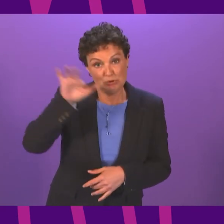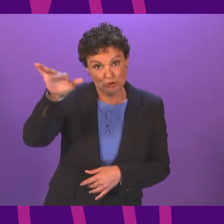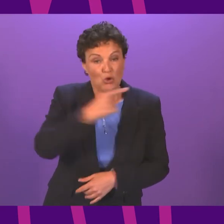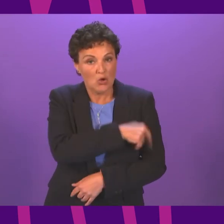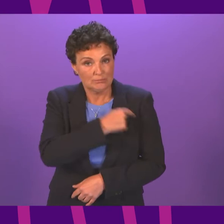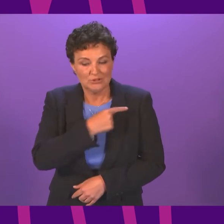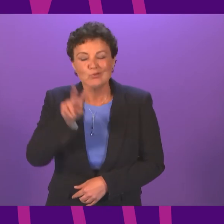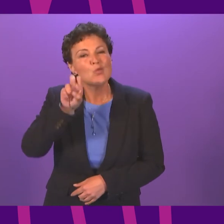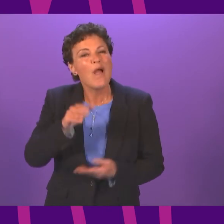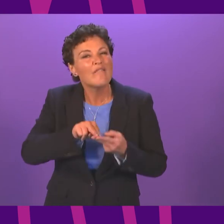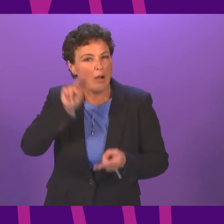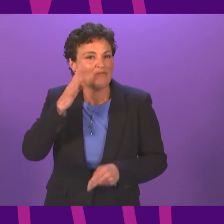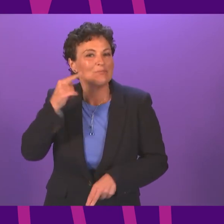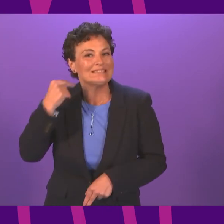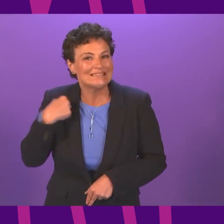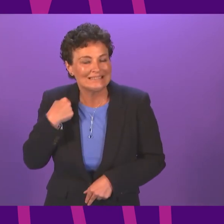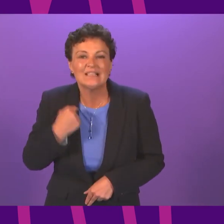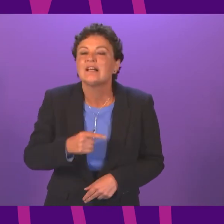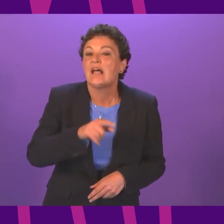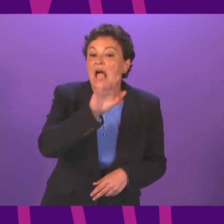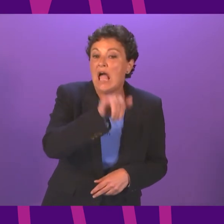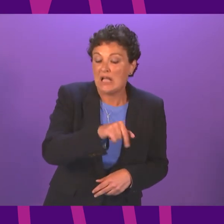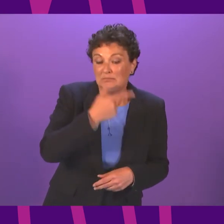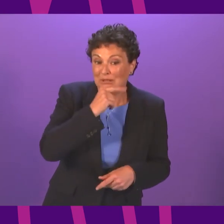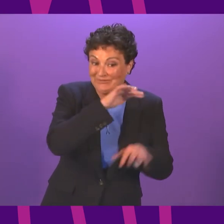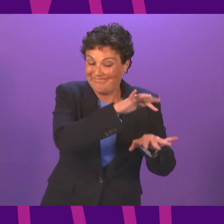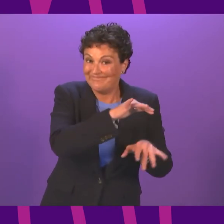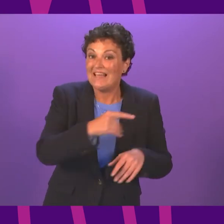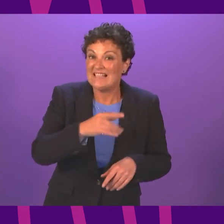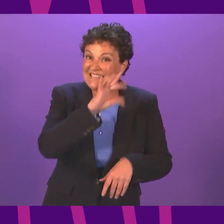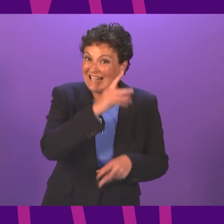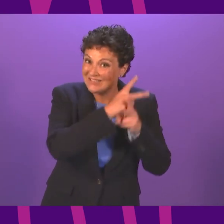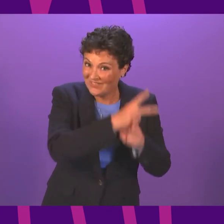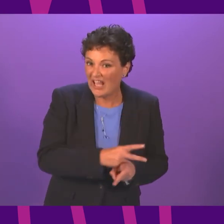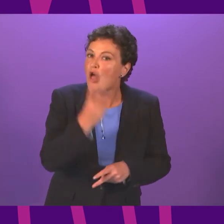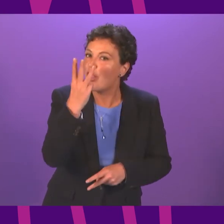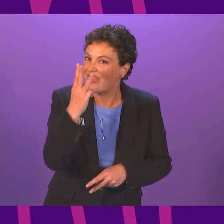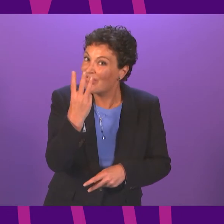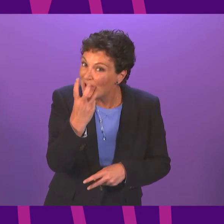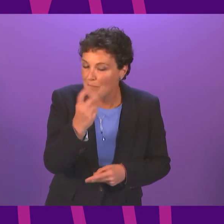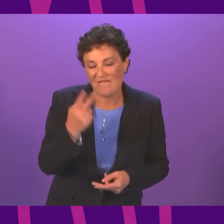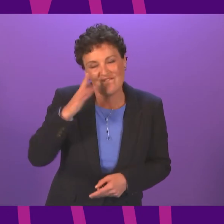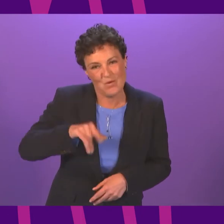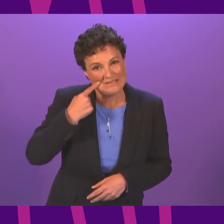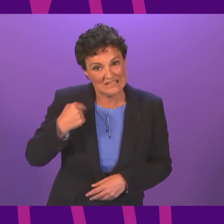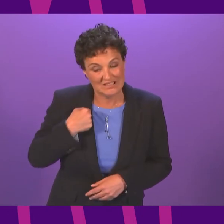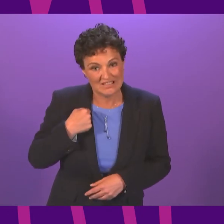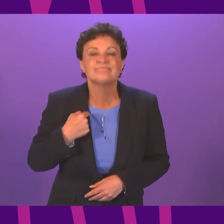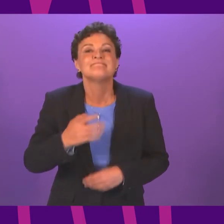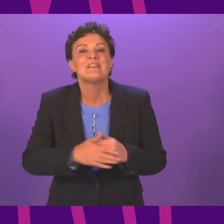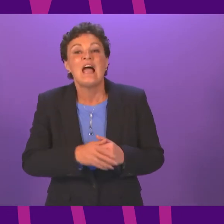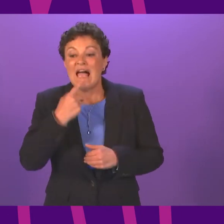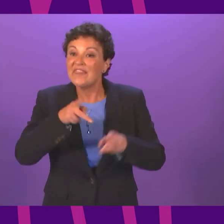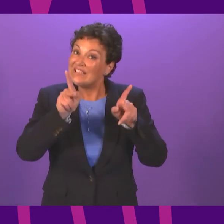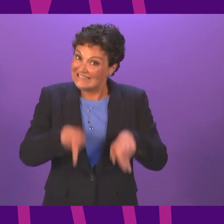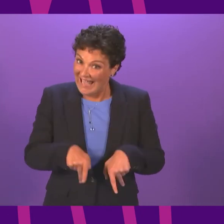and 18 people are receiving intensive care. That is three more than yesterday. Sadly, four deaths were reported yesterday, and the total number of